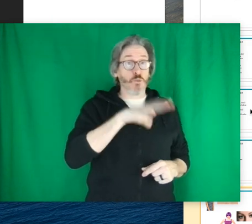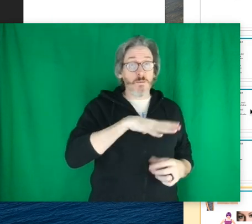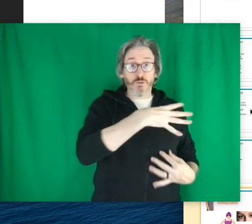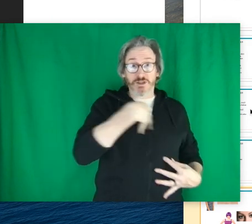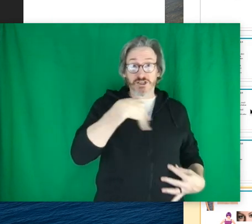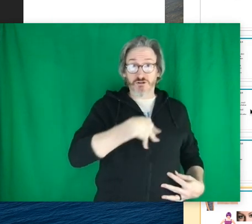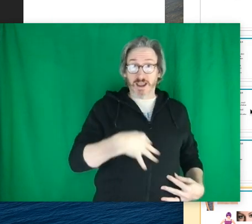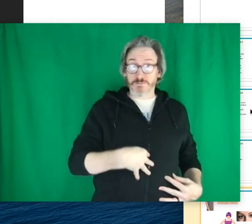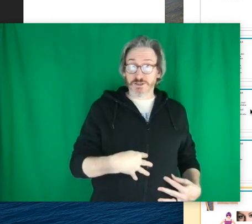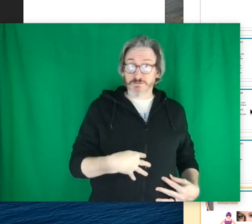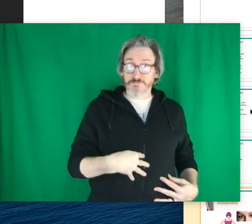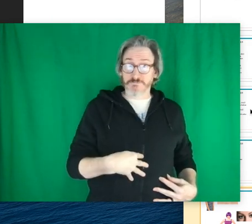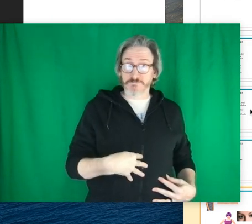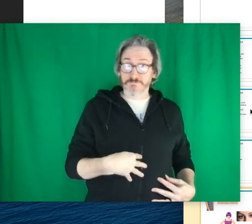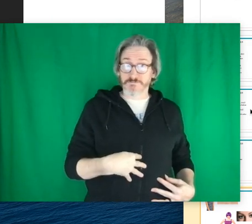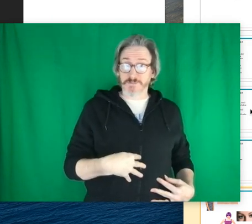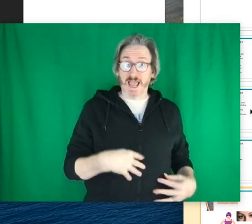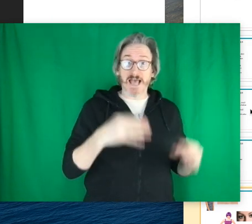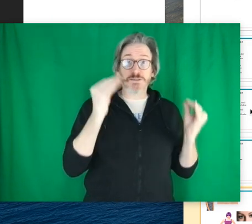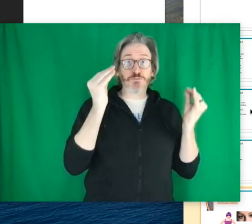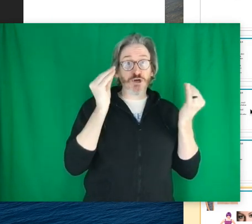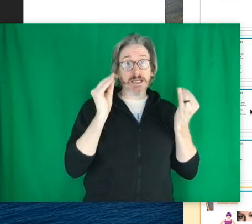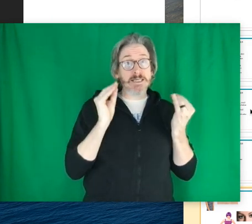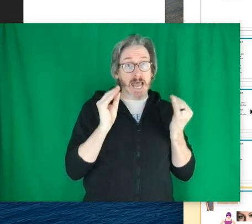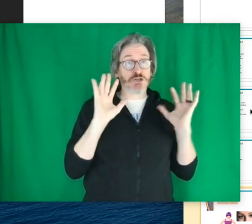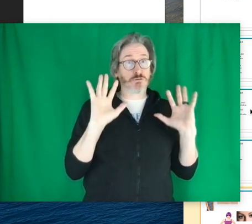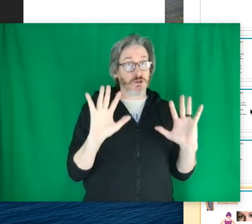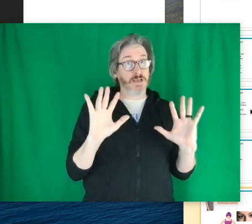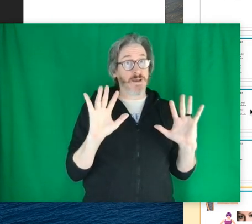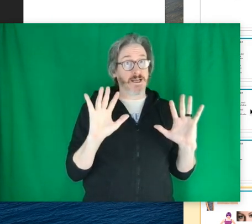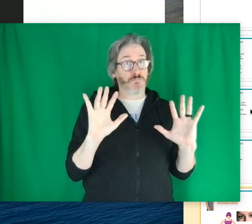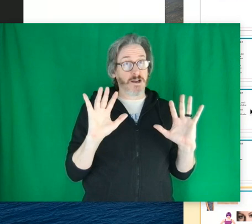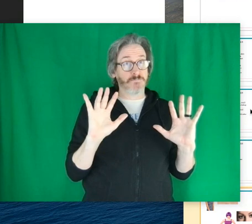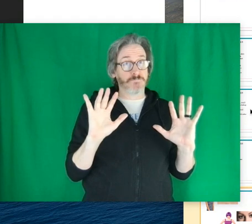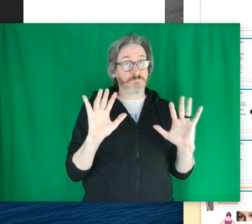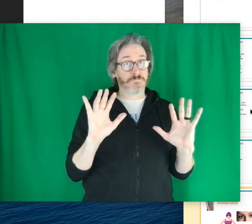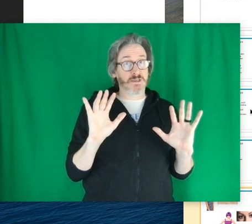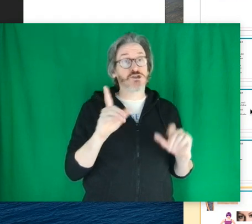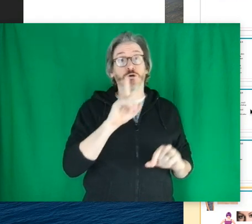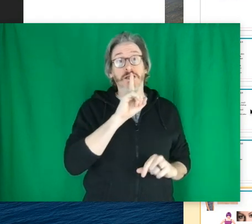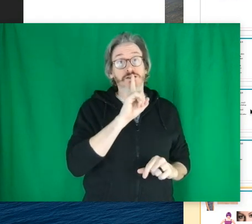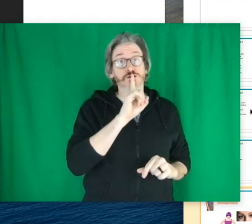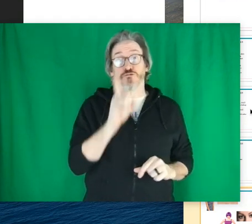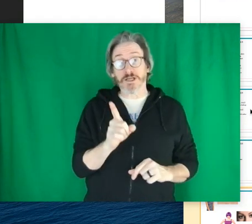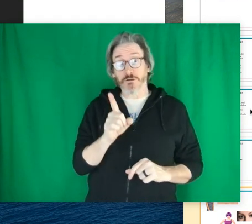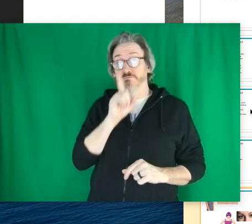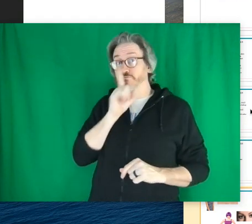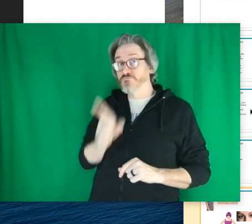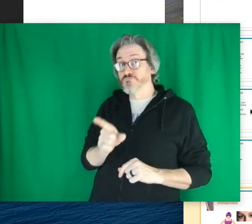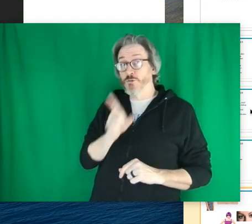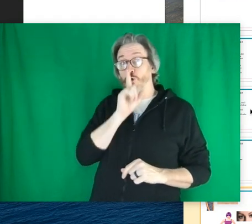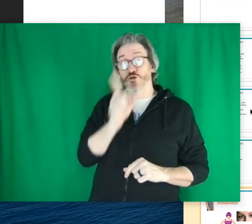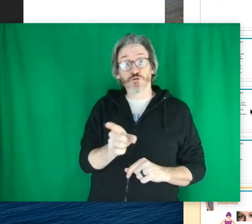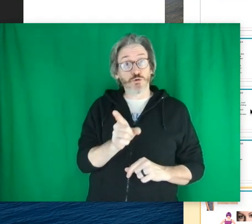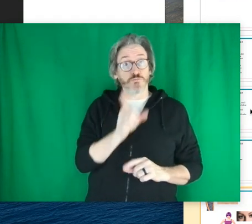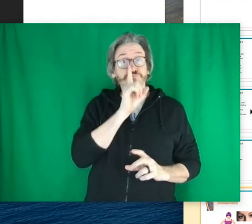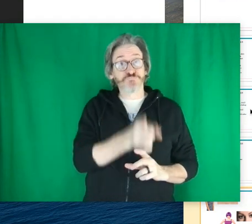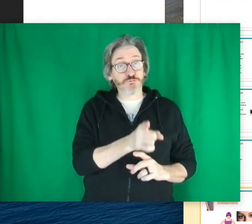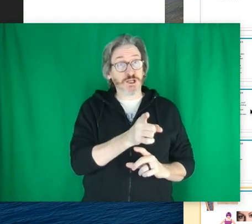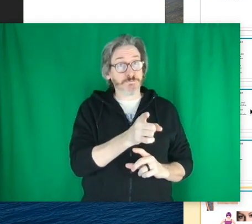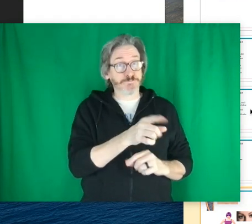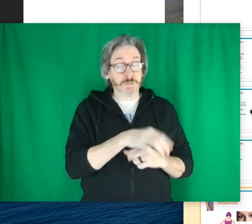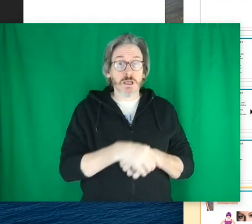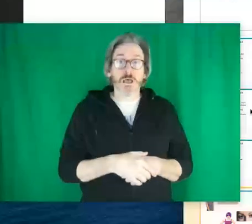So the woman with the stripes has pretty natural looking makeup, right? So it's real or true.